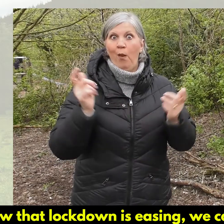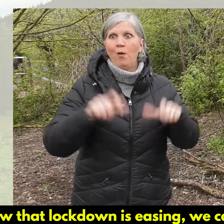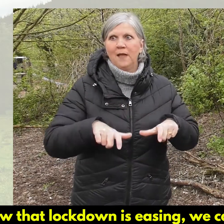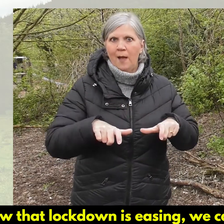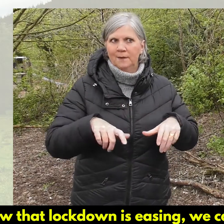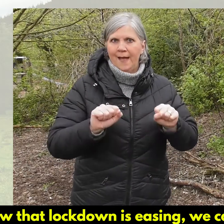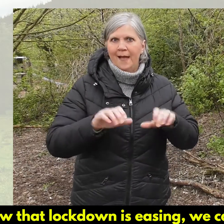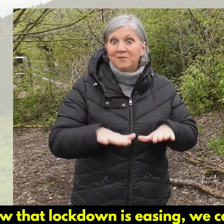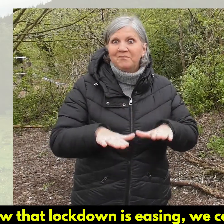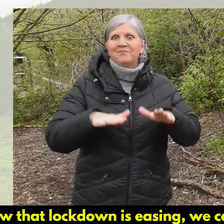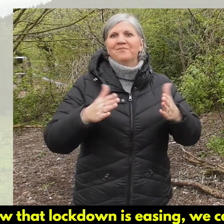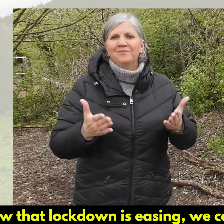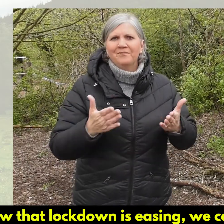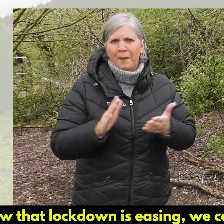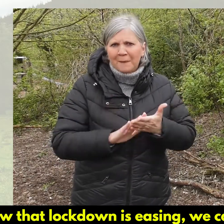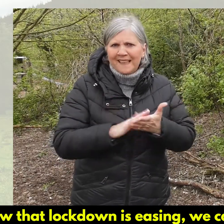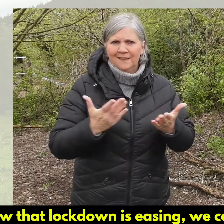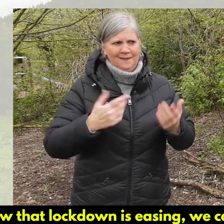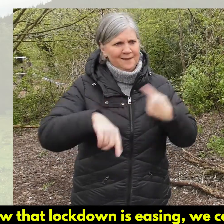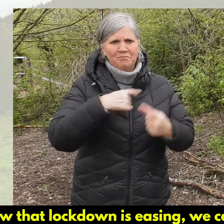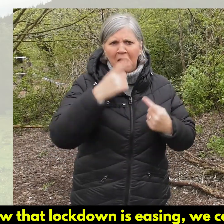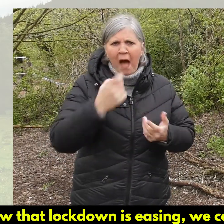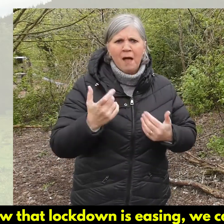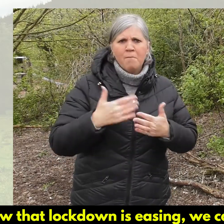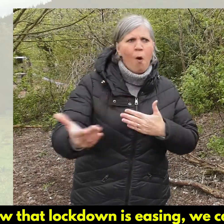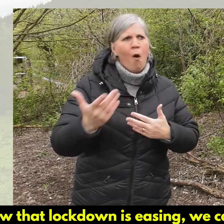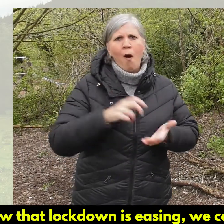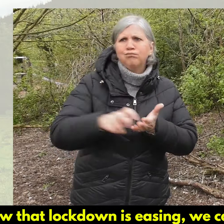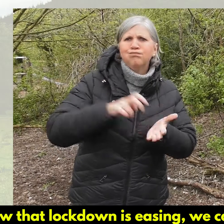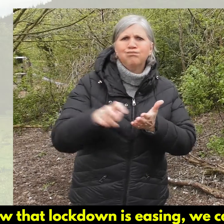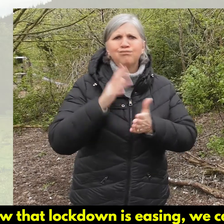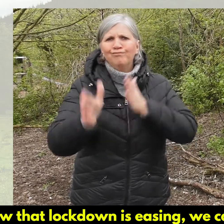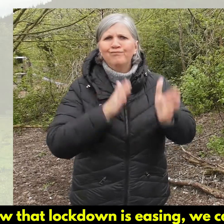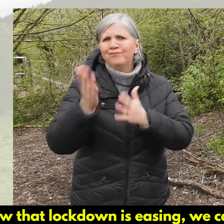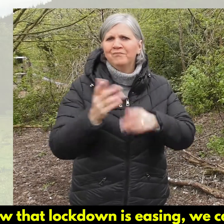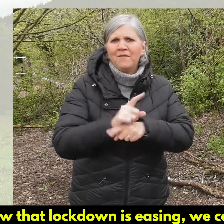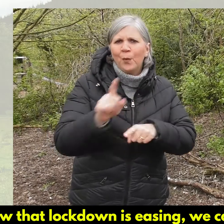Now that lockdown is easing, we can begin to increase the number of times we walk each week.